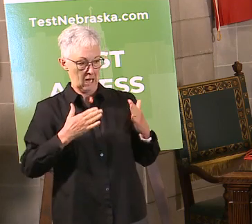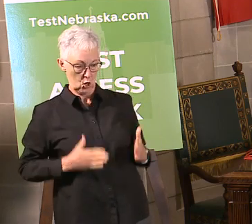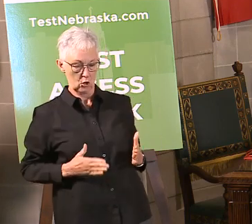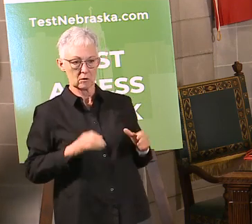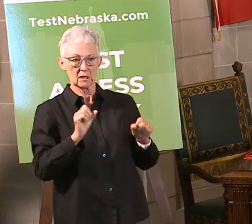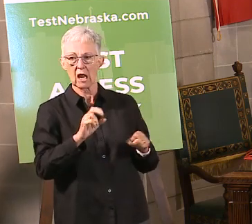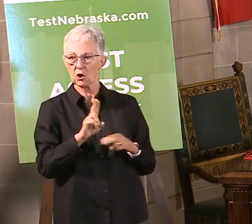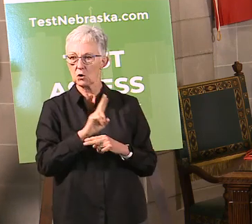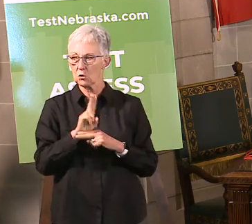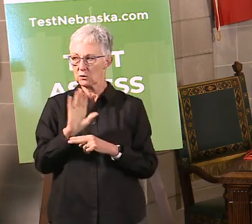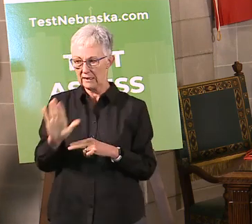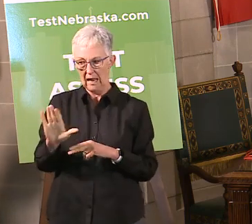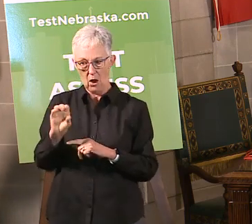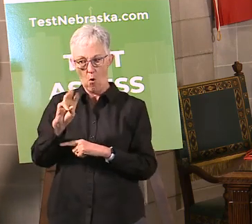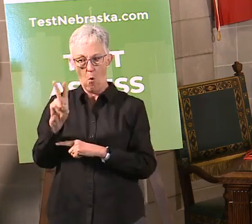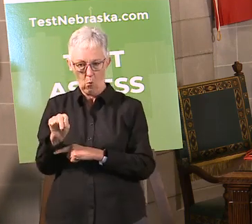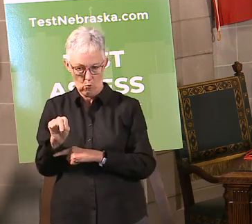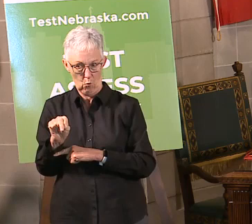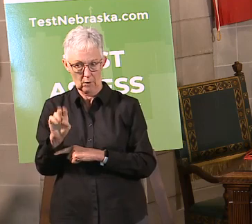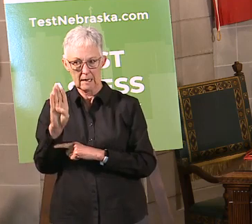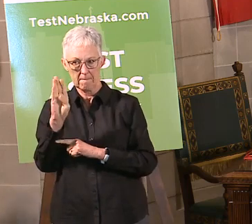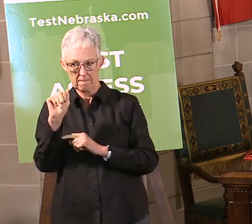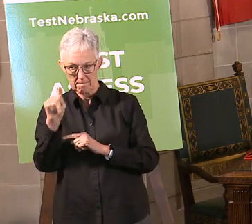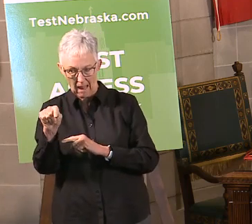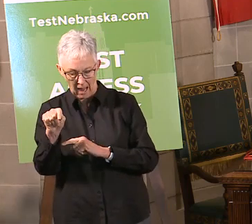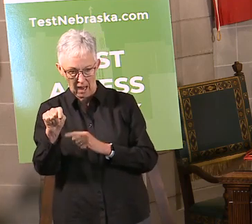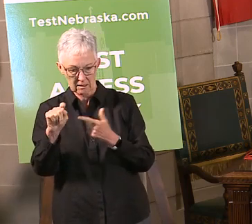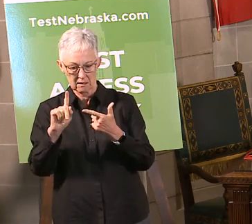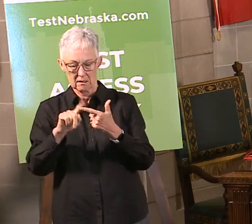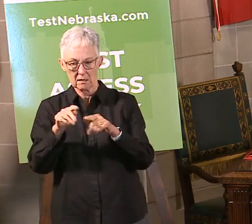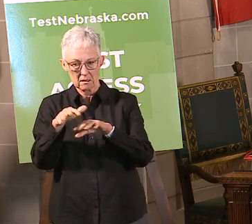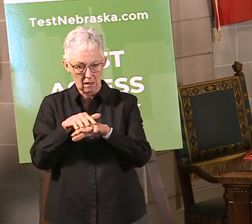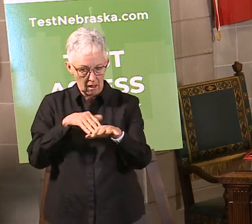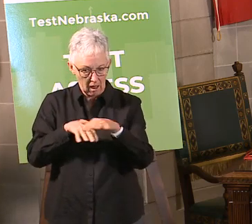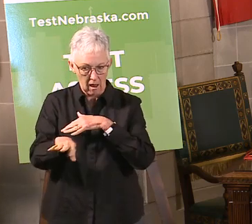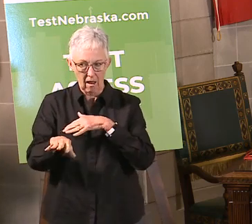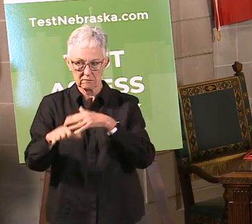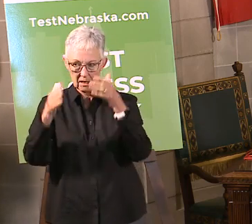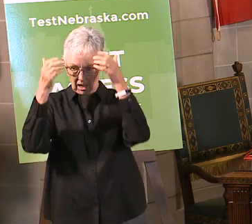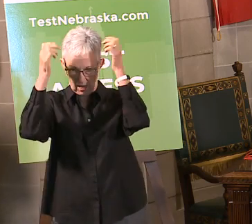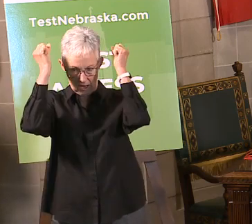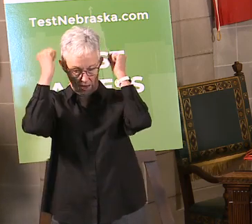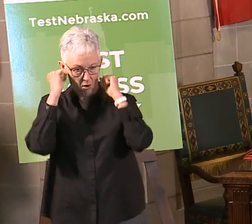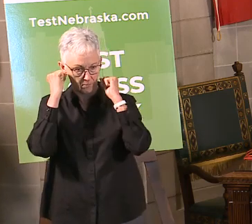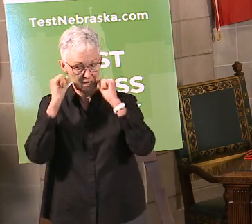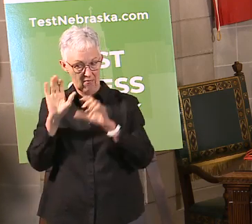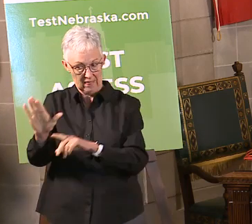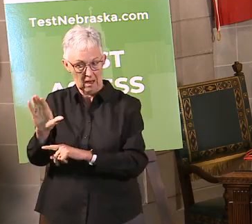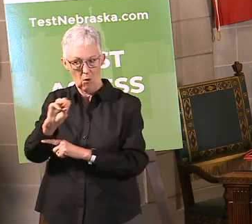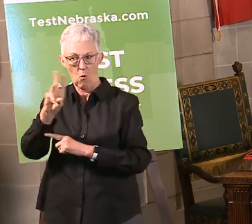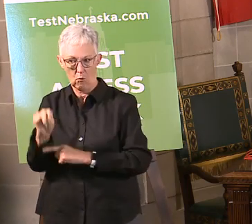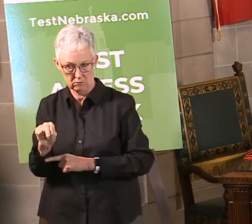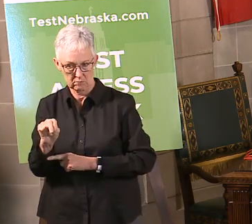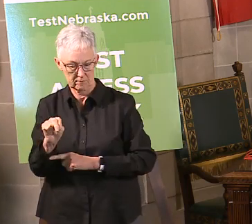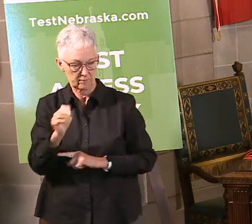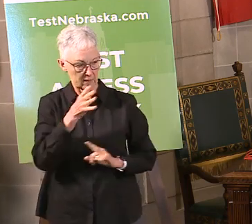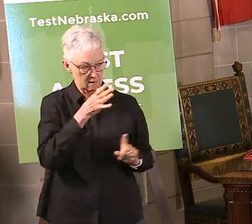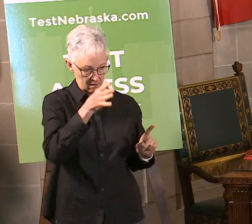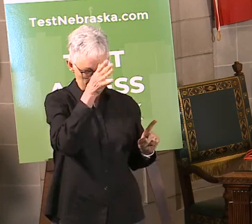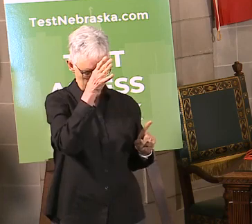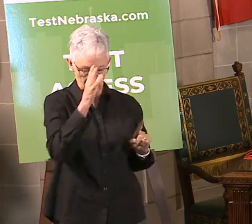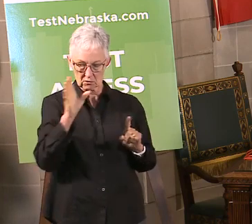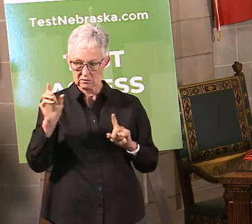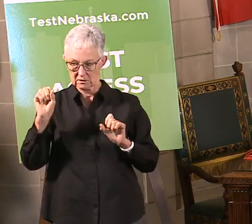use their own bats, gloves, helmets, to the extent possible. That for practice, when parents show up, they can drop